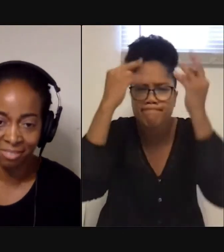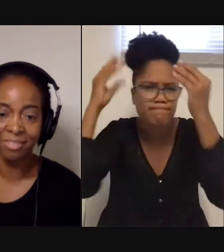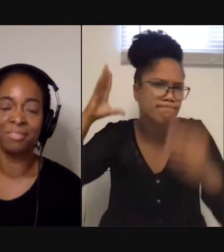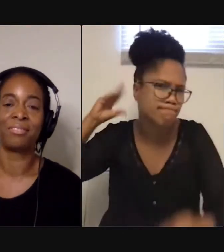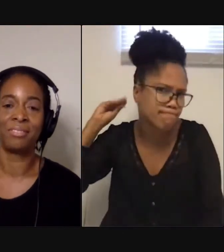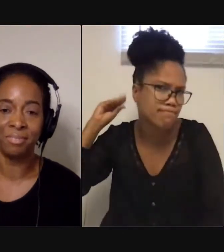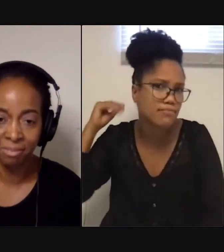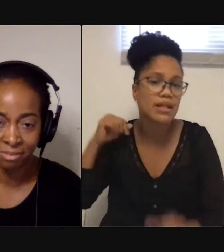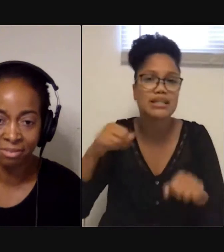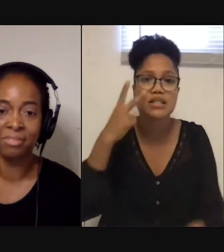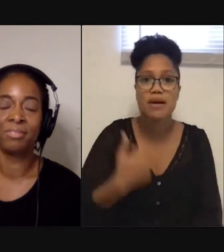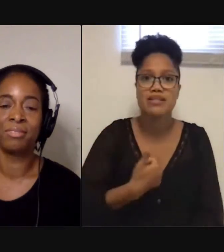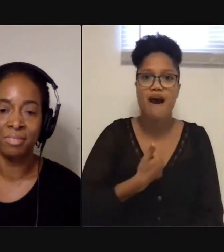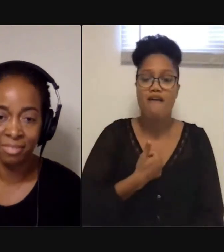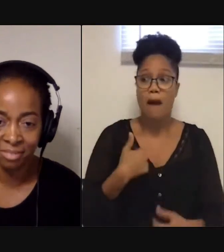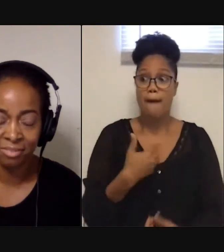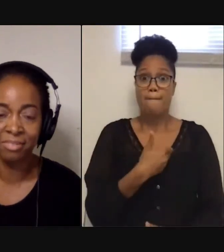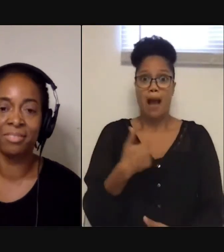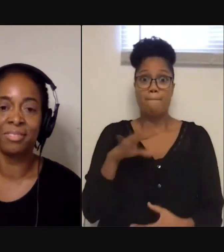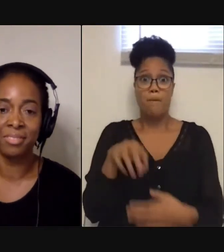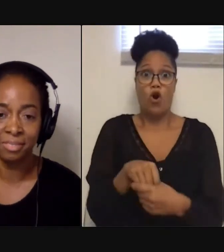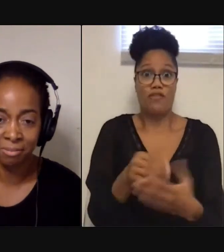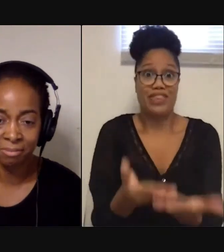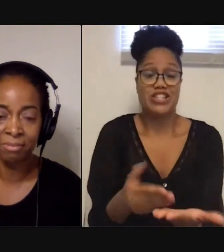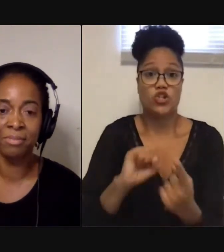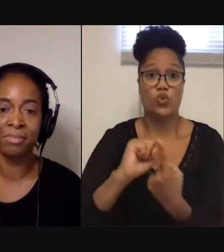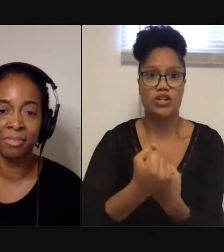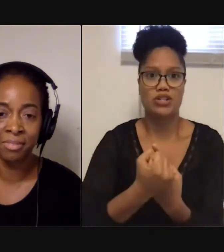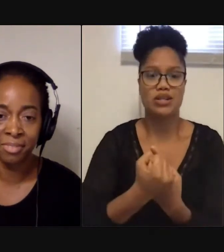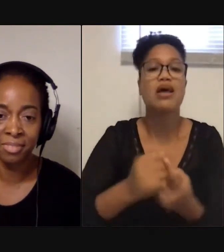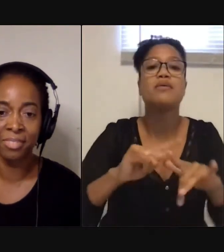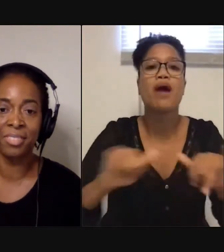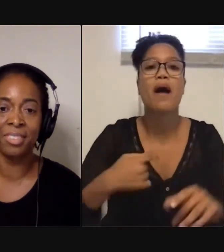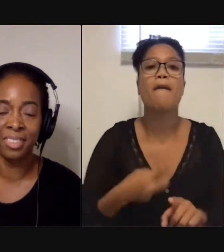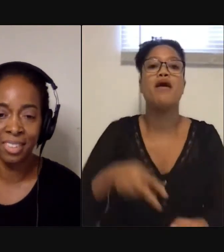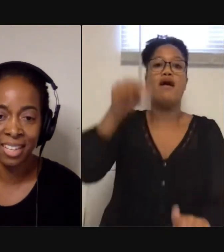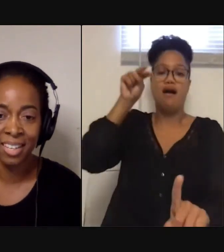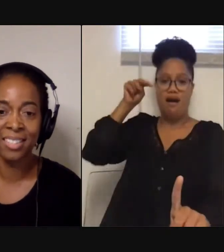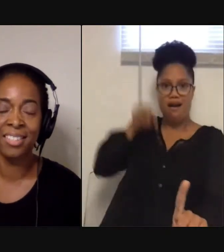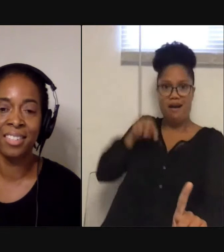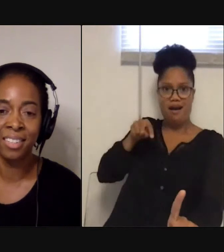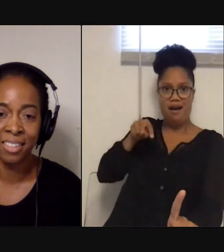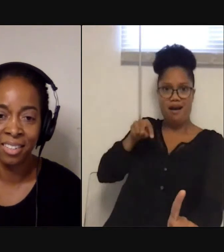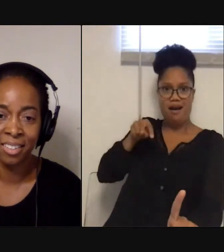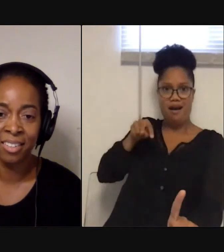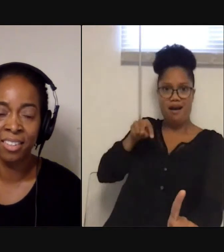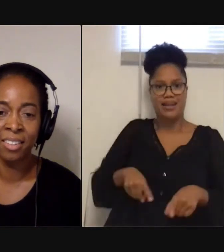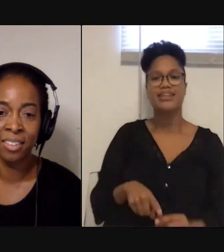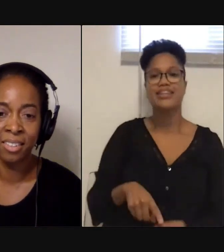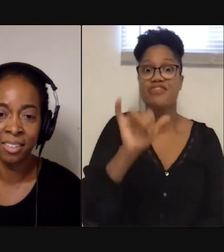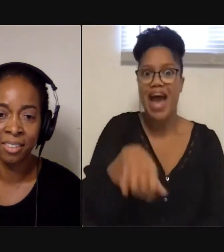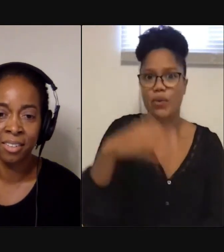myself as a member of a situation and see myself as looking at a situation, you know what I mean? And a lot of that, that kind of